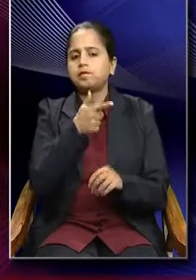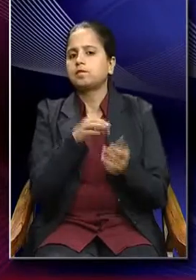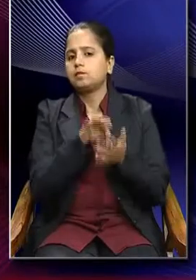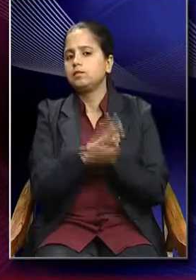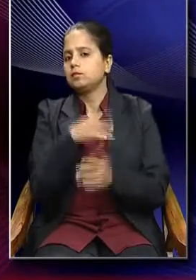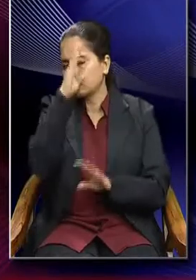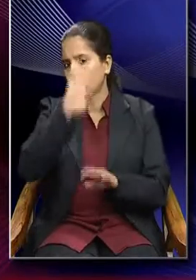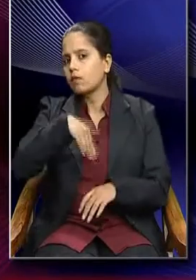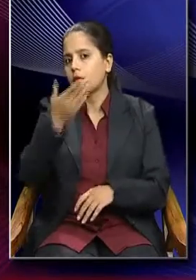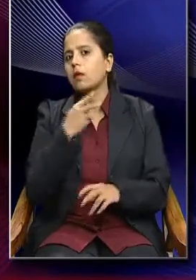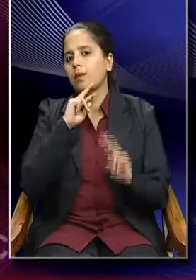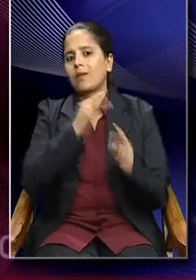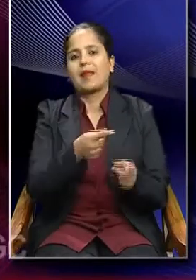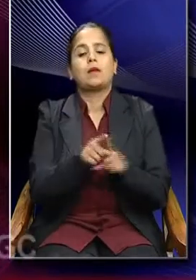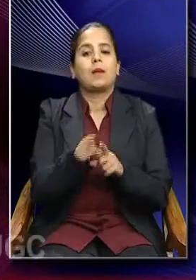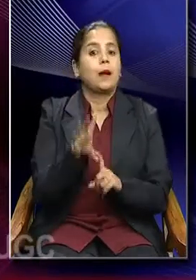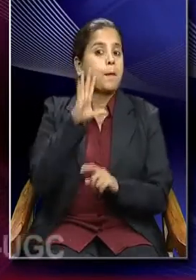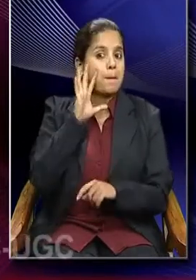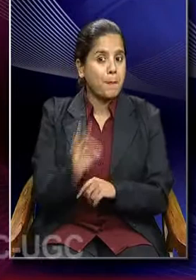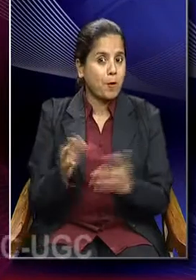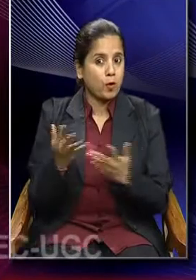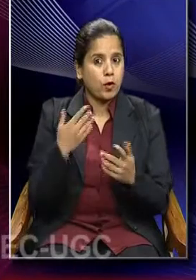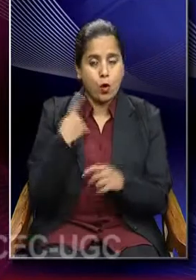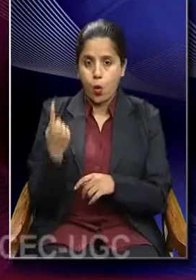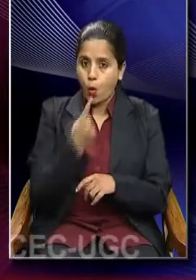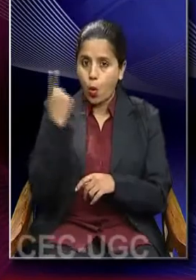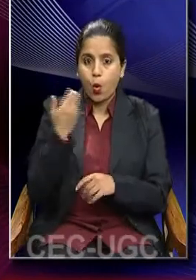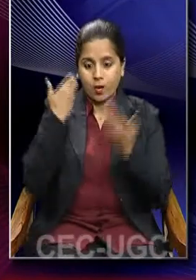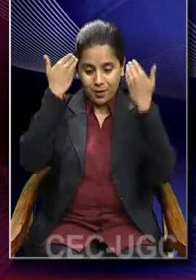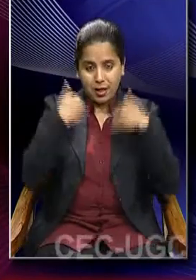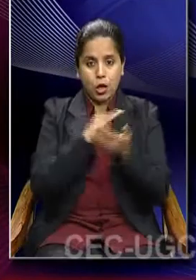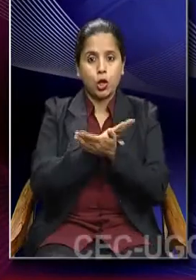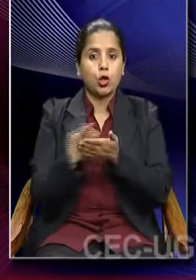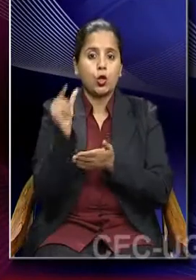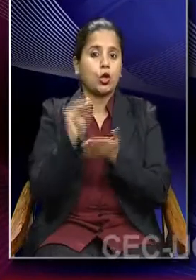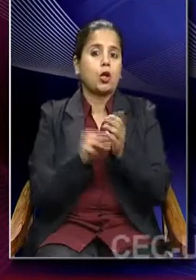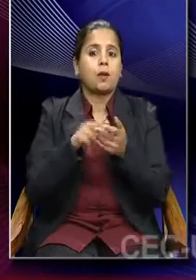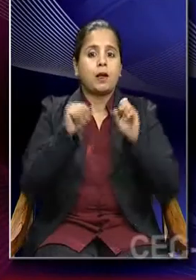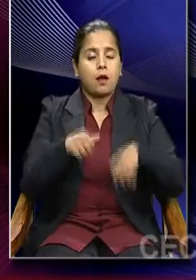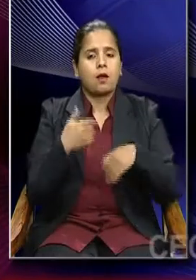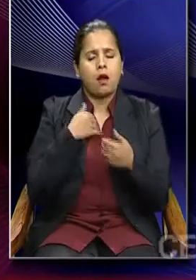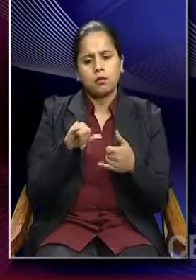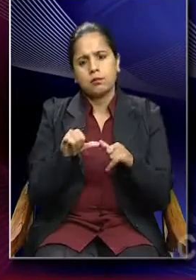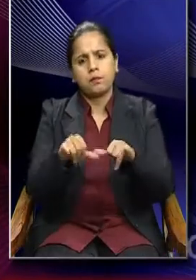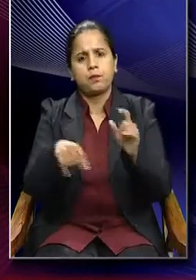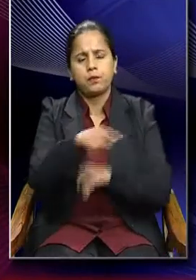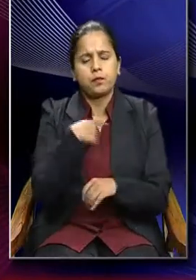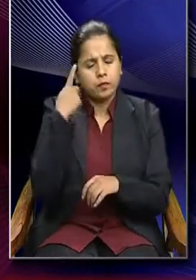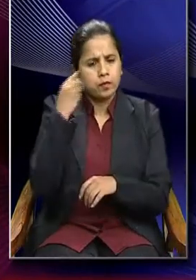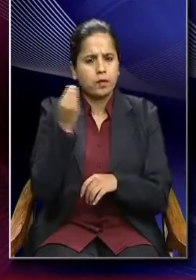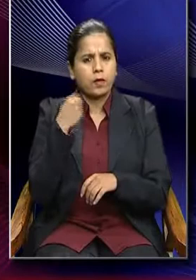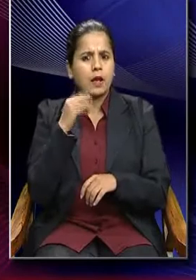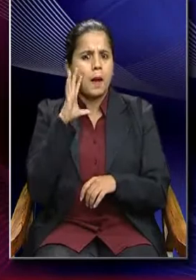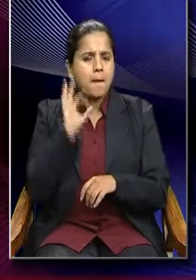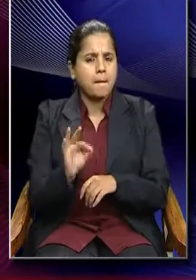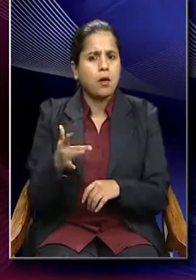thought it more important that only human can adjust action by using significant or